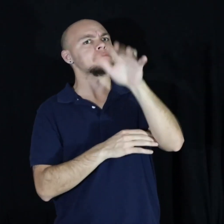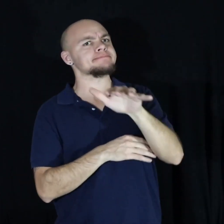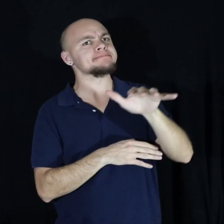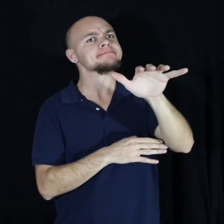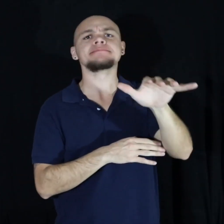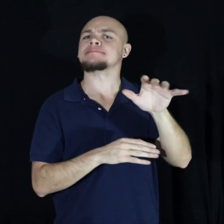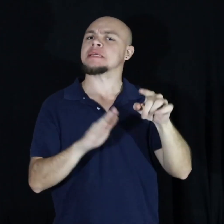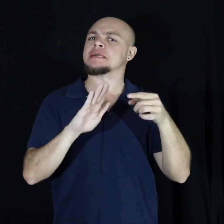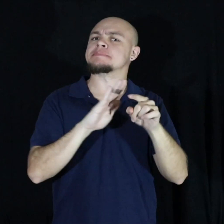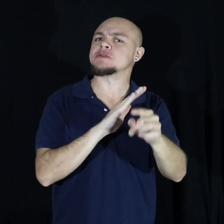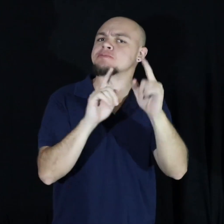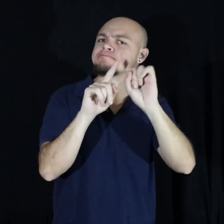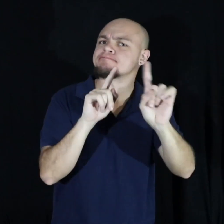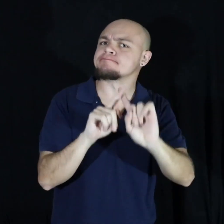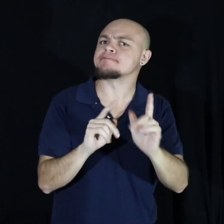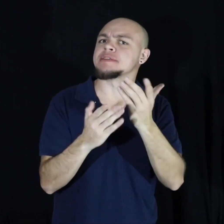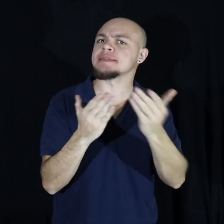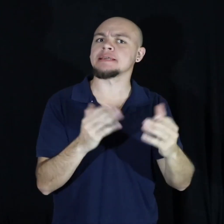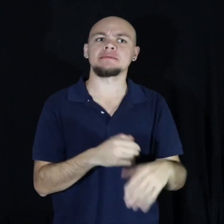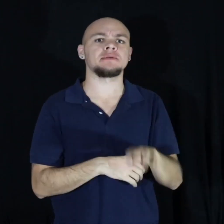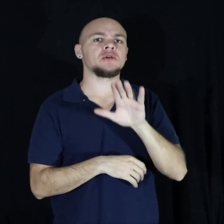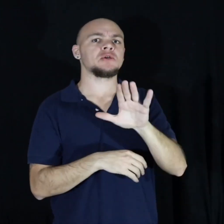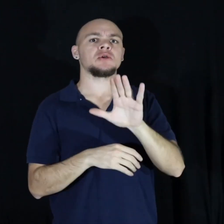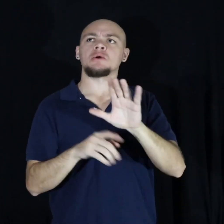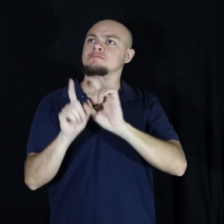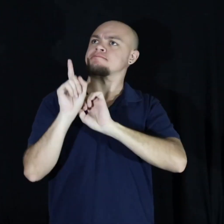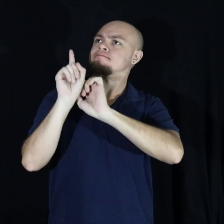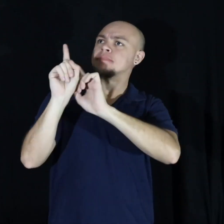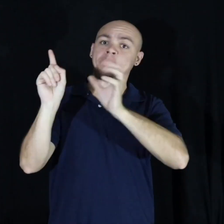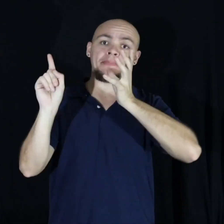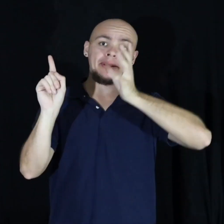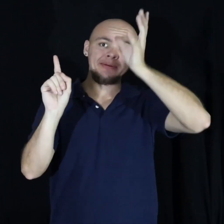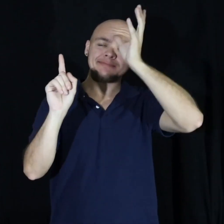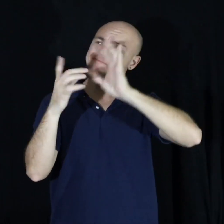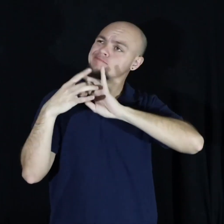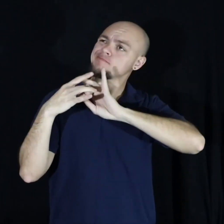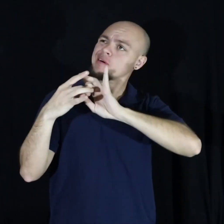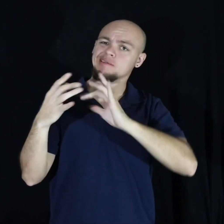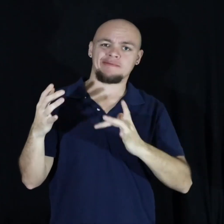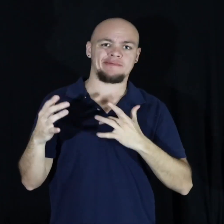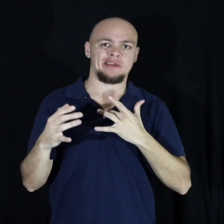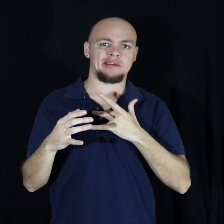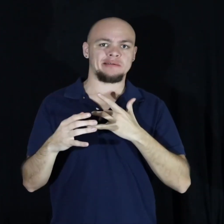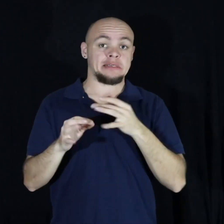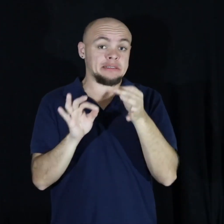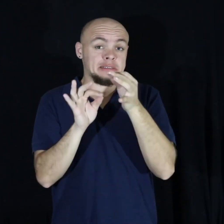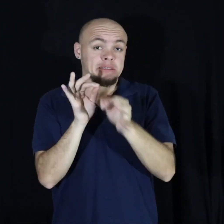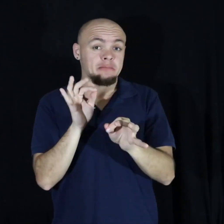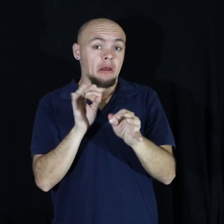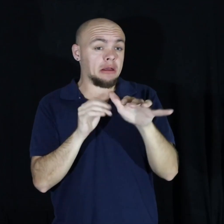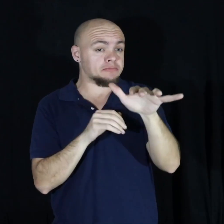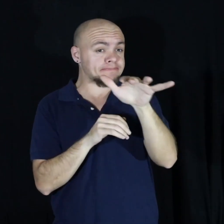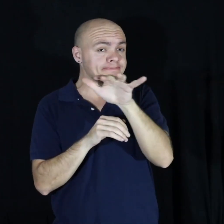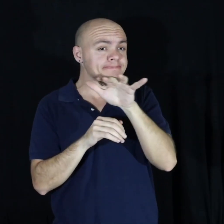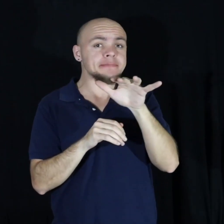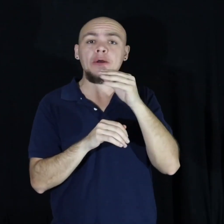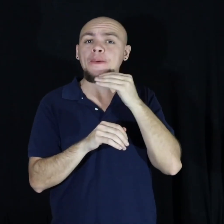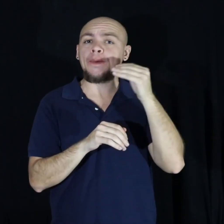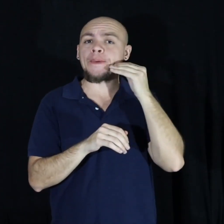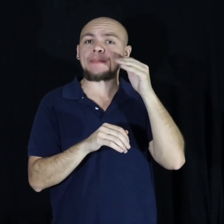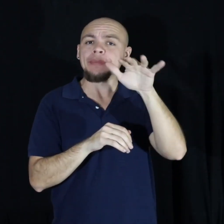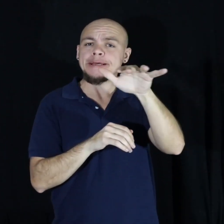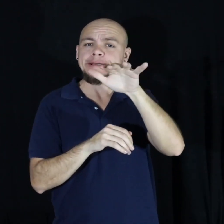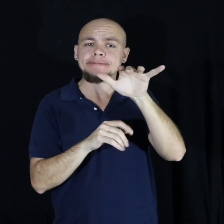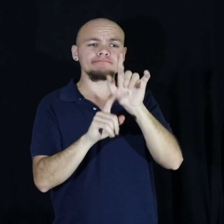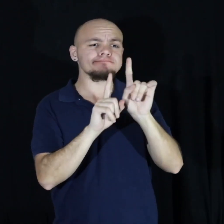feel the bond with your guardian even a simple walk around the neighborhood will do now